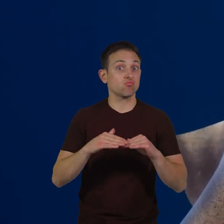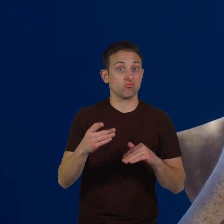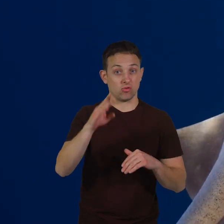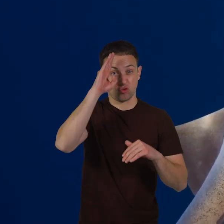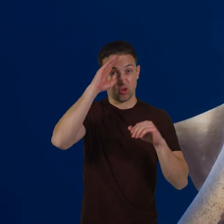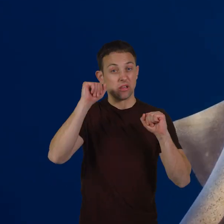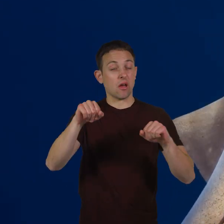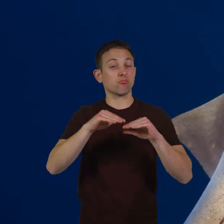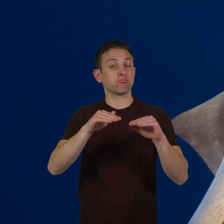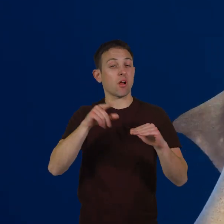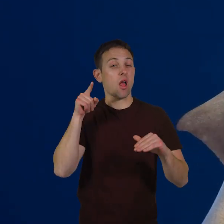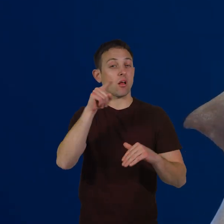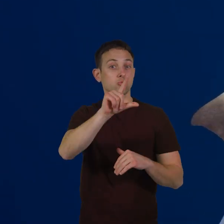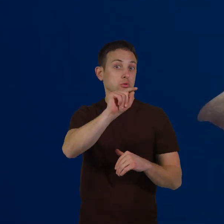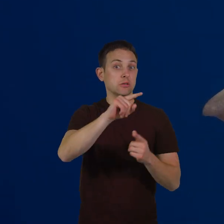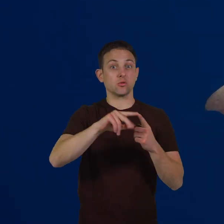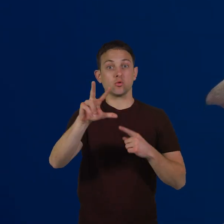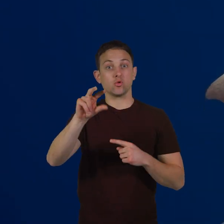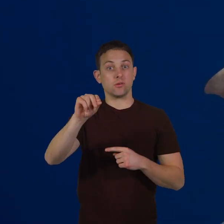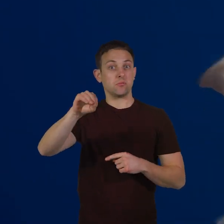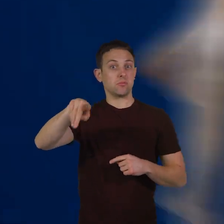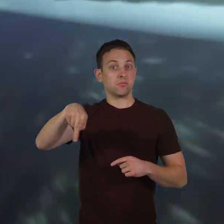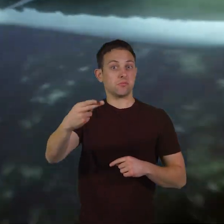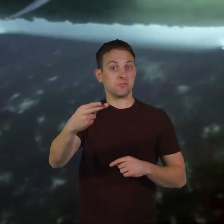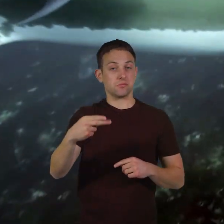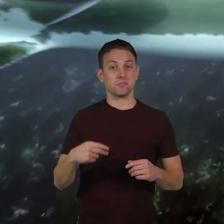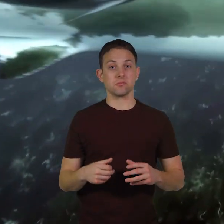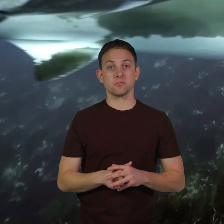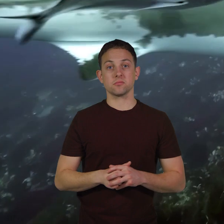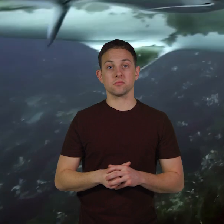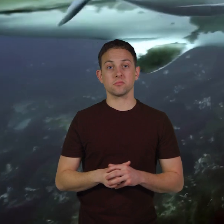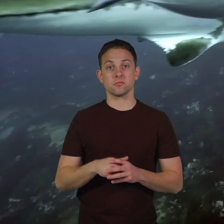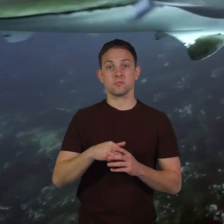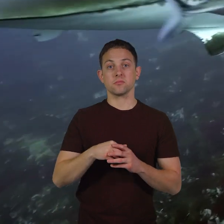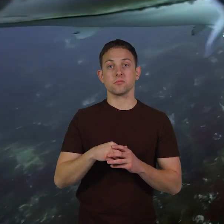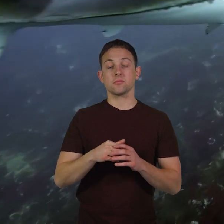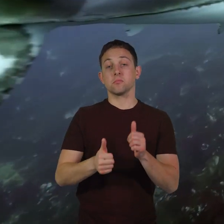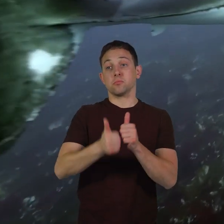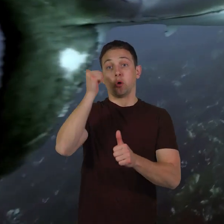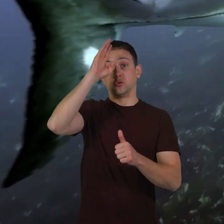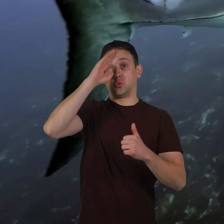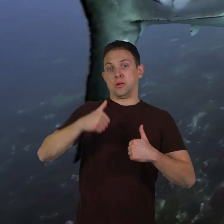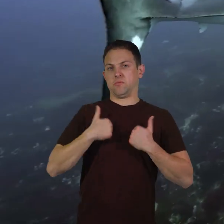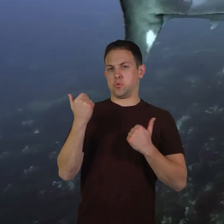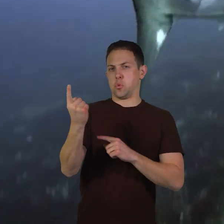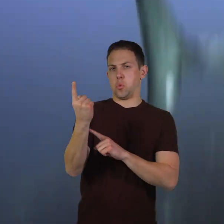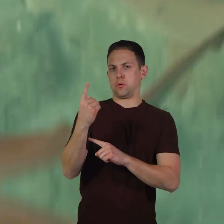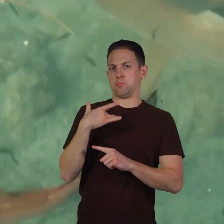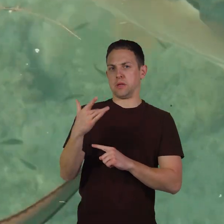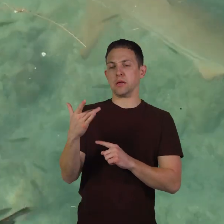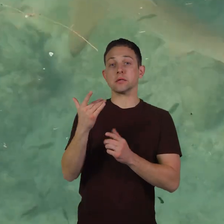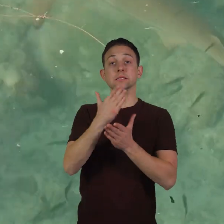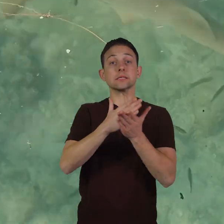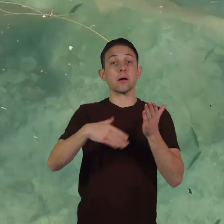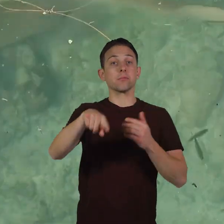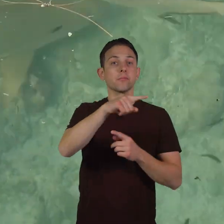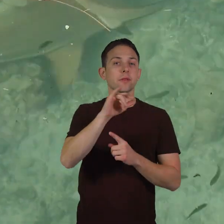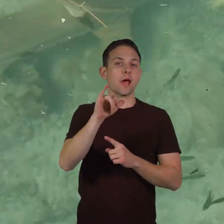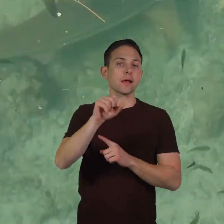swim 20 to 30 miles an hour. Most sharks live alone, but some, like the spiny dogfish, will